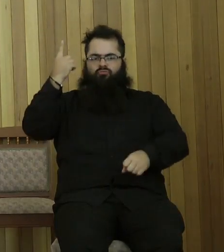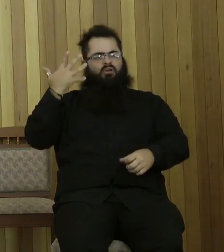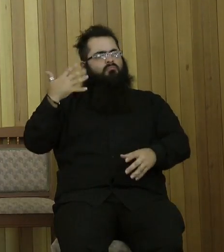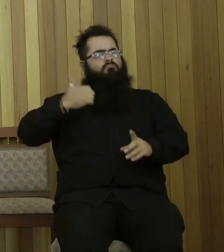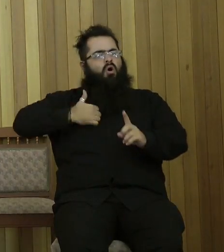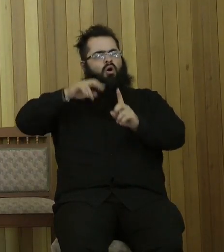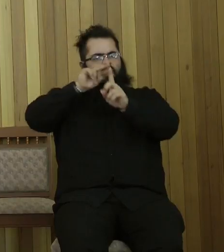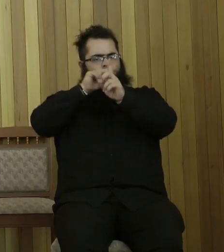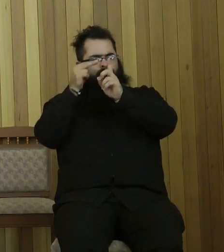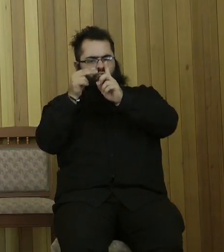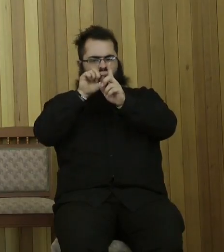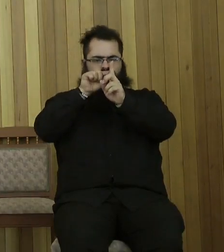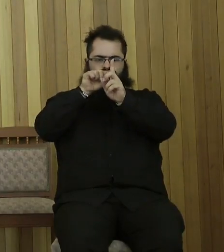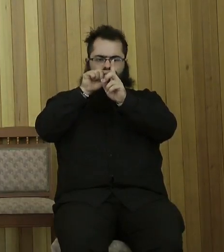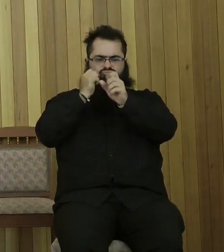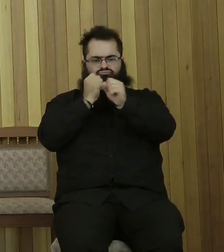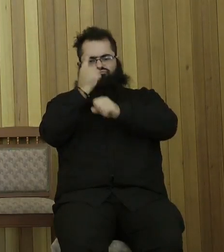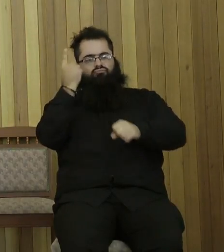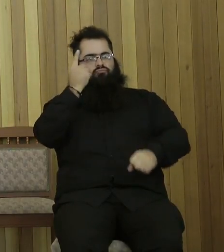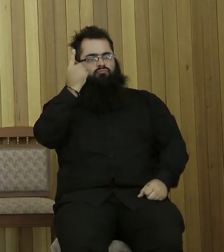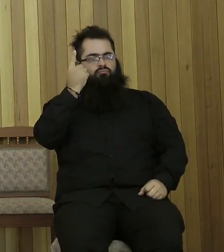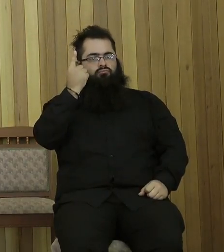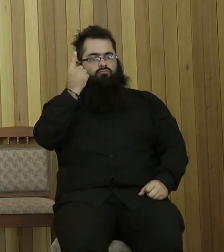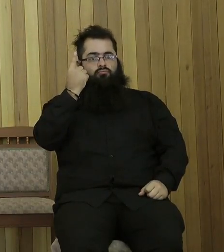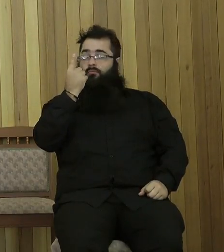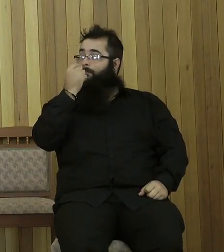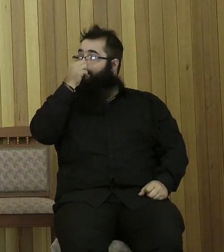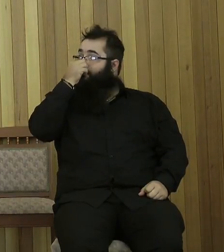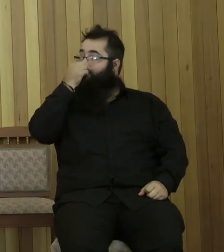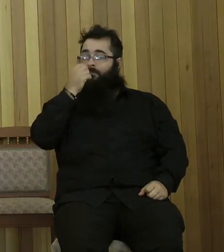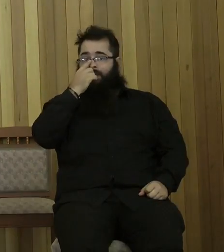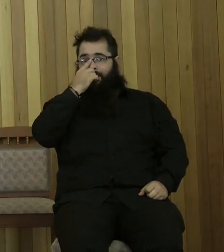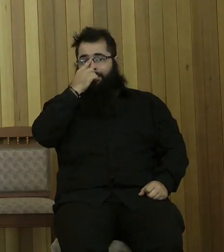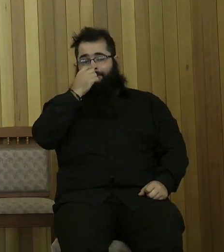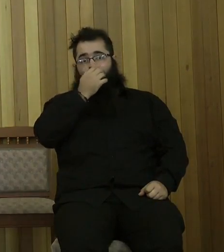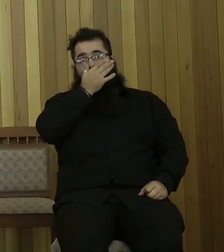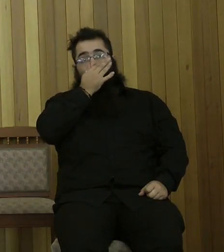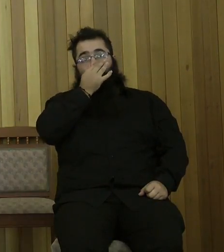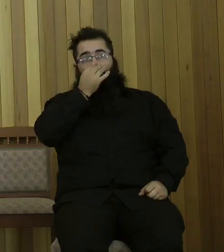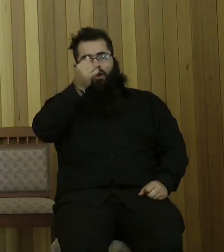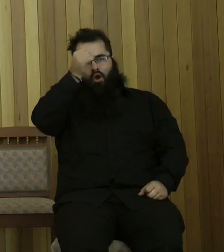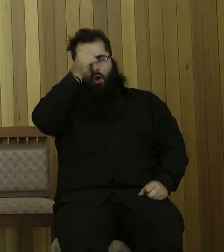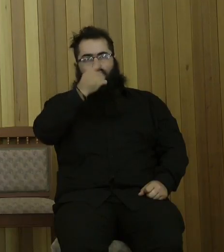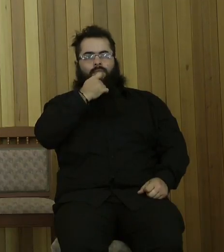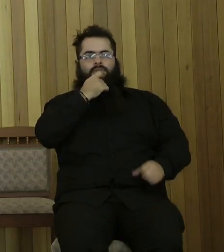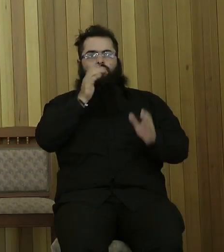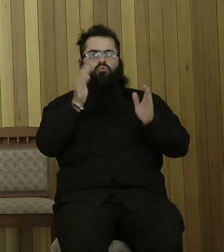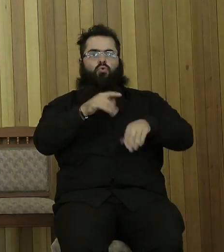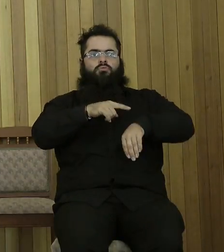what He means to me. Now I'm going to jump to one side. Just for one moment, I know time's against me. One of my first